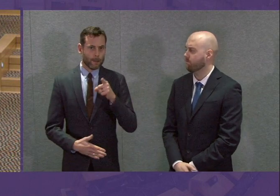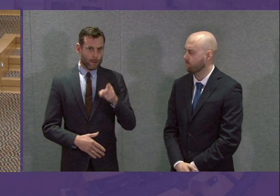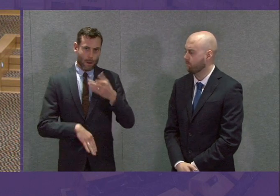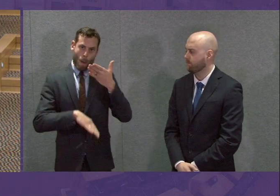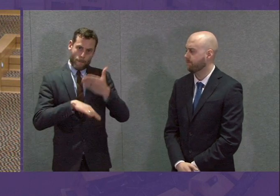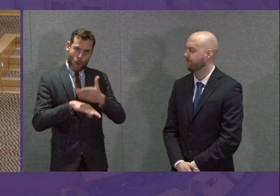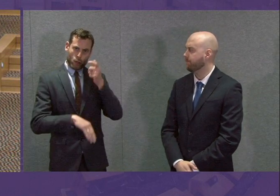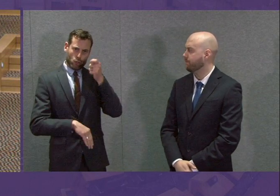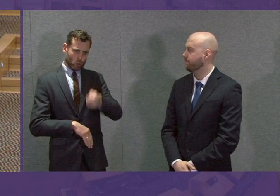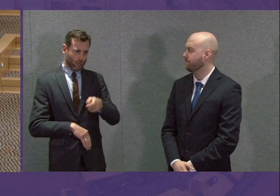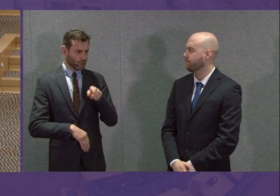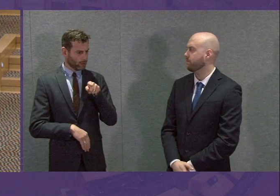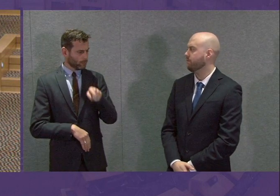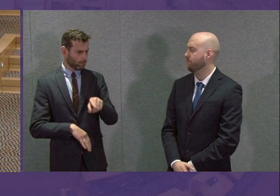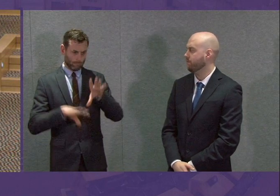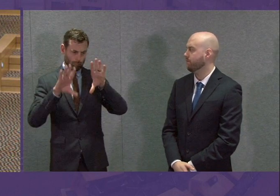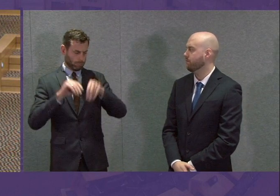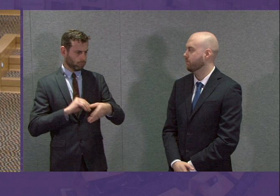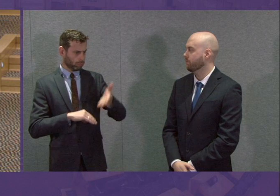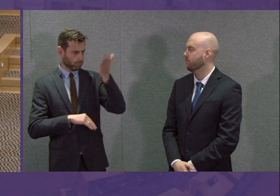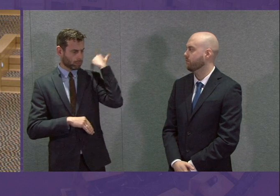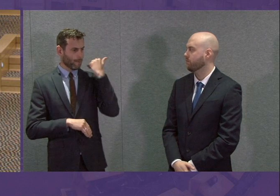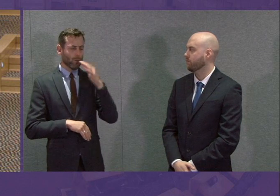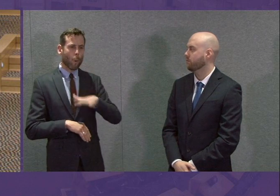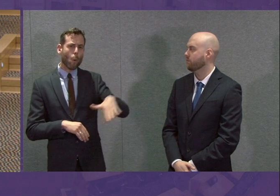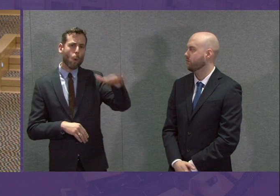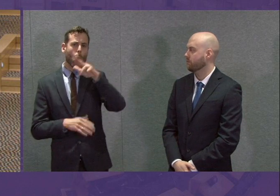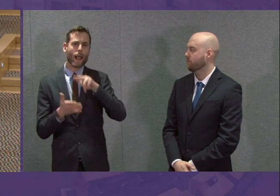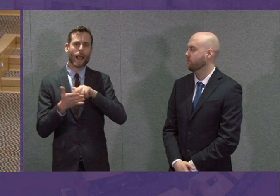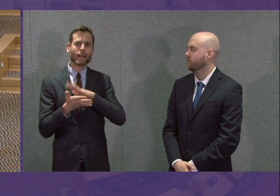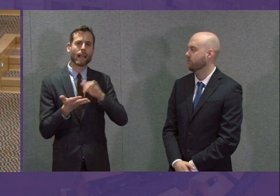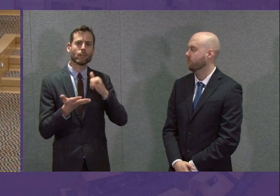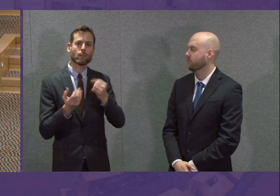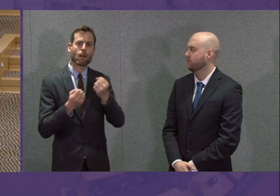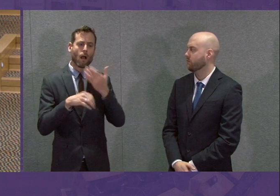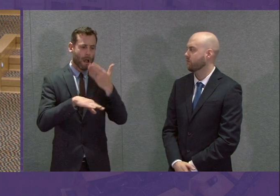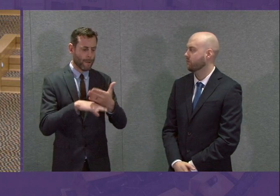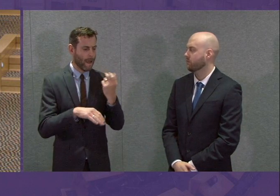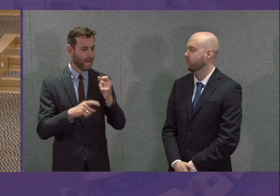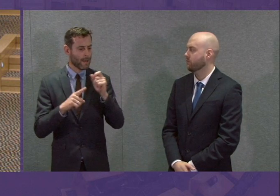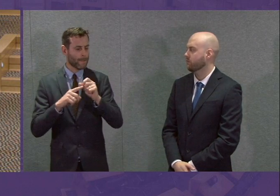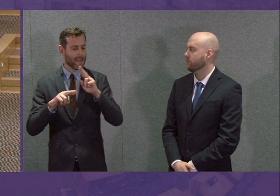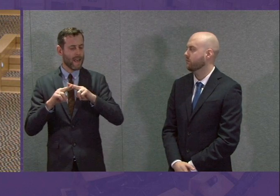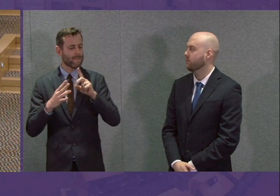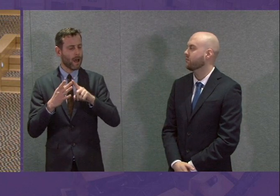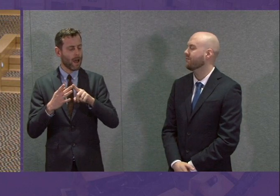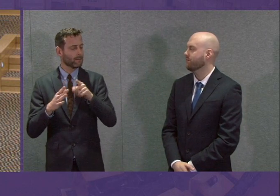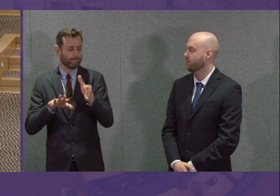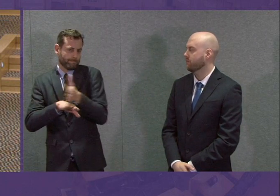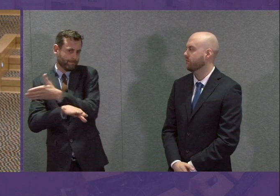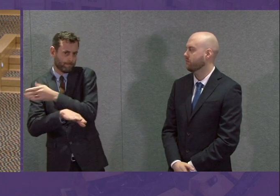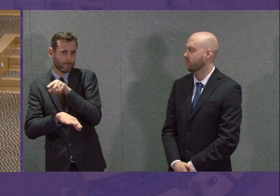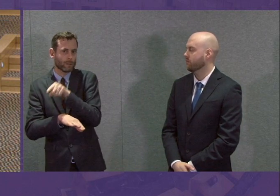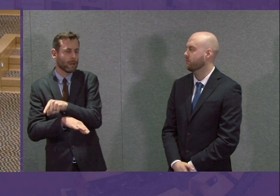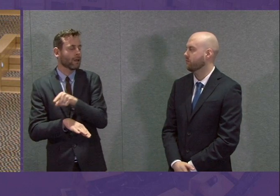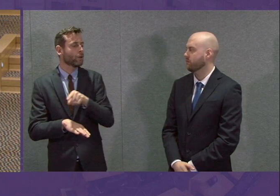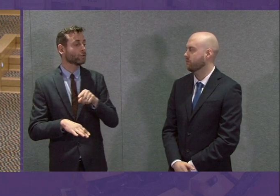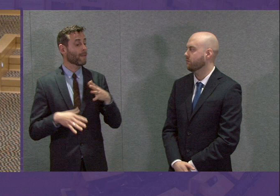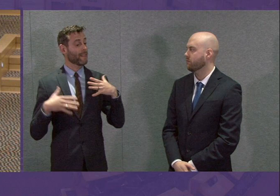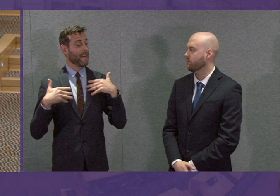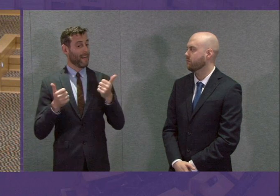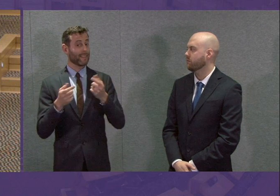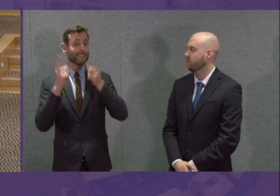charges some time ago for all NHS car parts. We have the PFI hospitals where that doesn't apply. The Health Secretary is looking